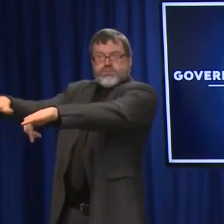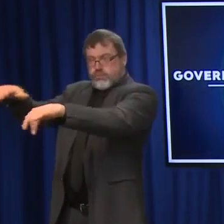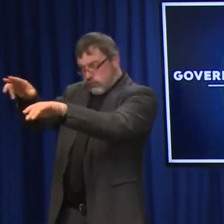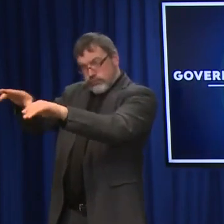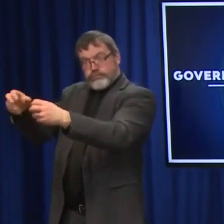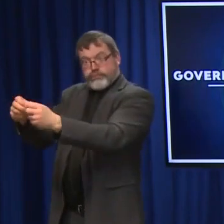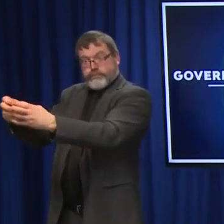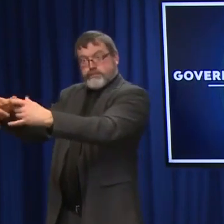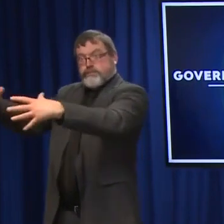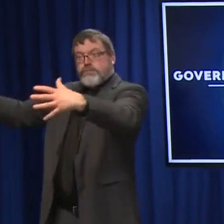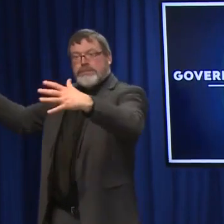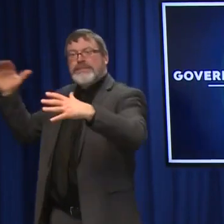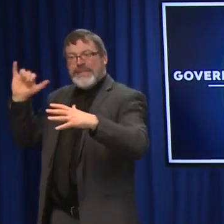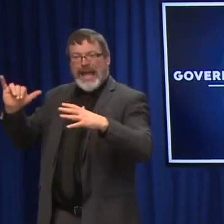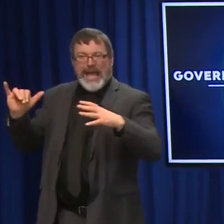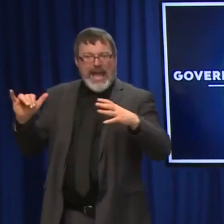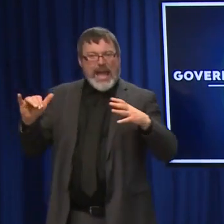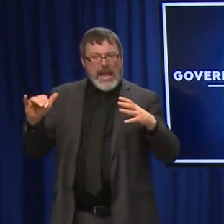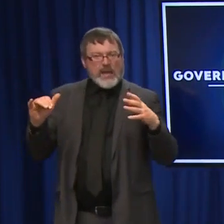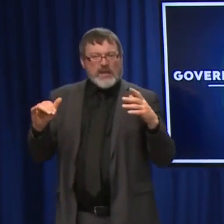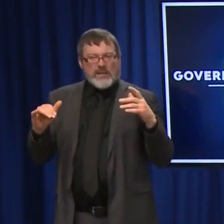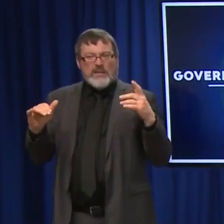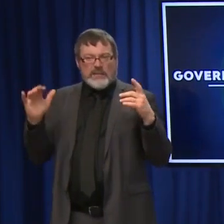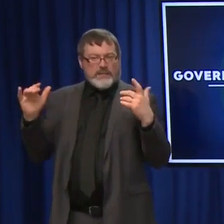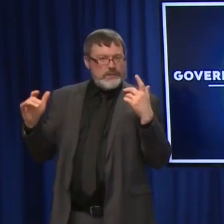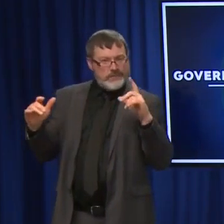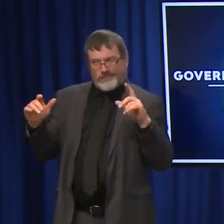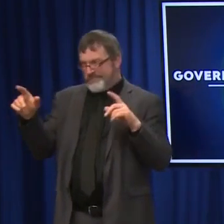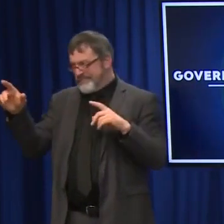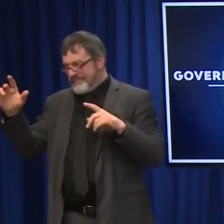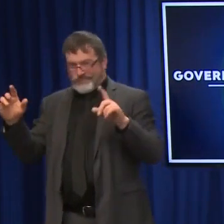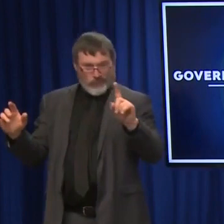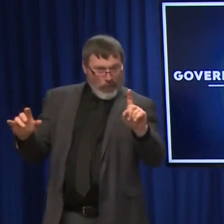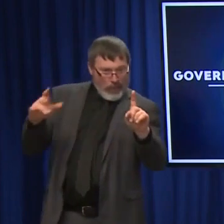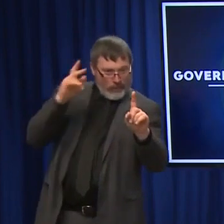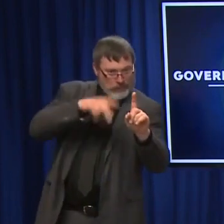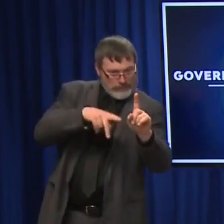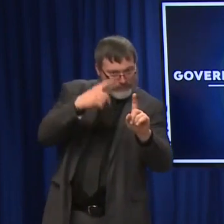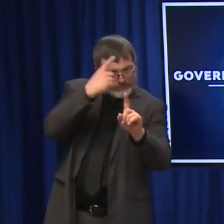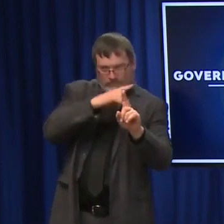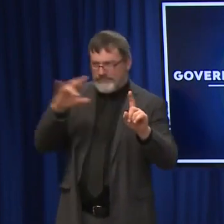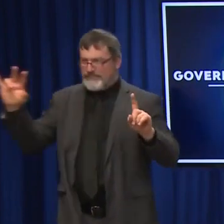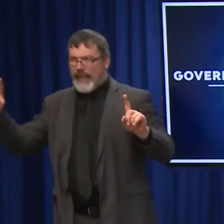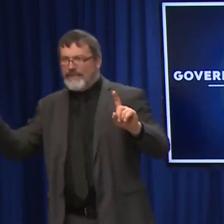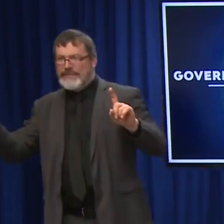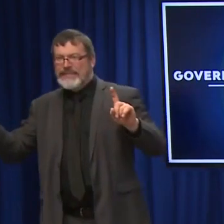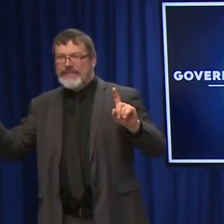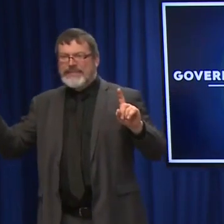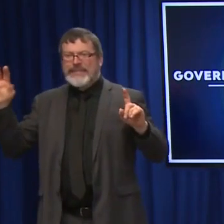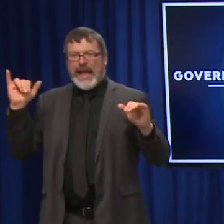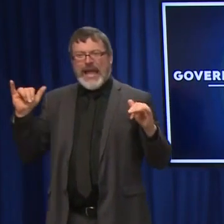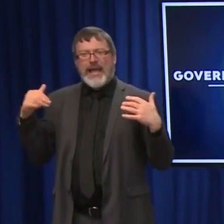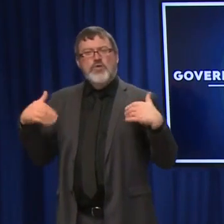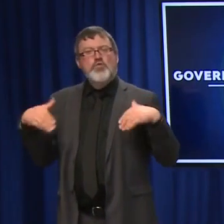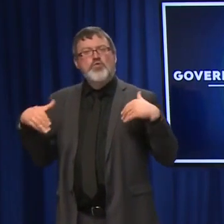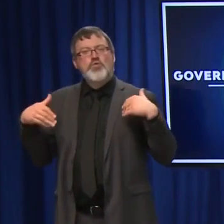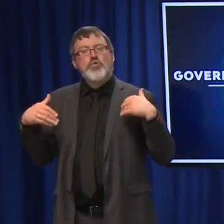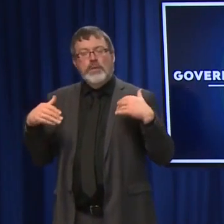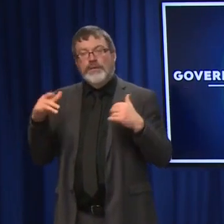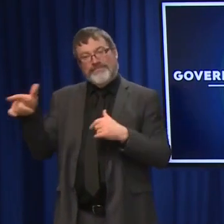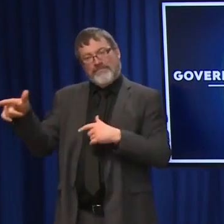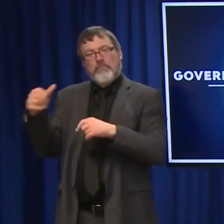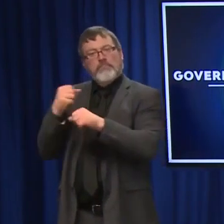non-COVID issues, because it can be turned over that many more times. So that's why we have such a compounding problem. Every additional